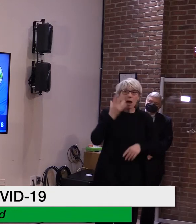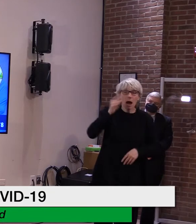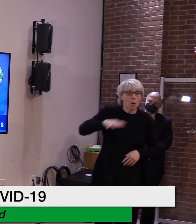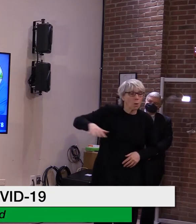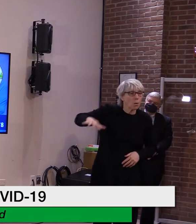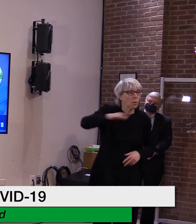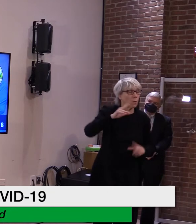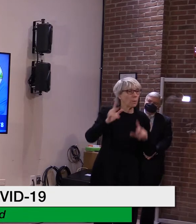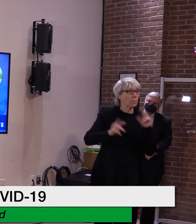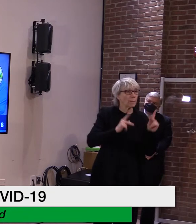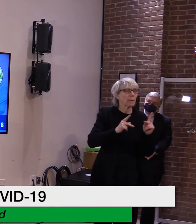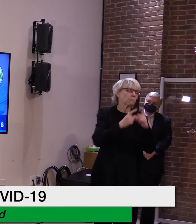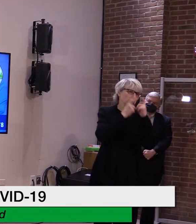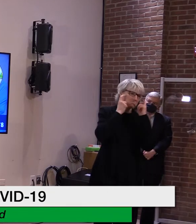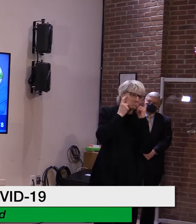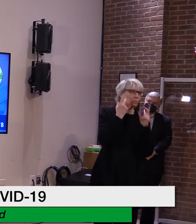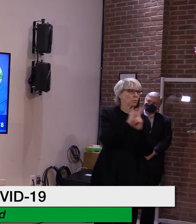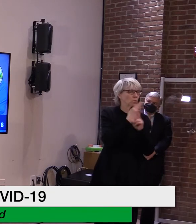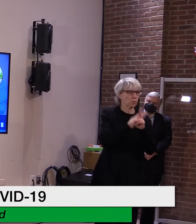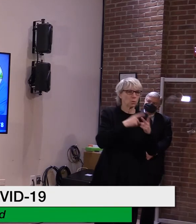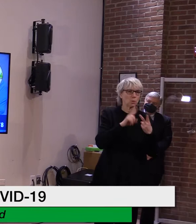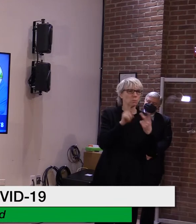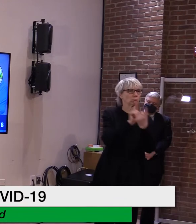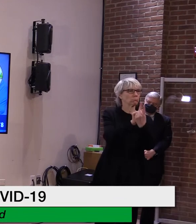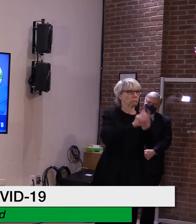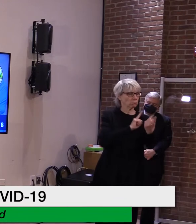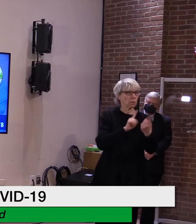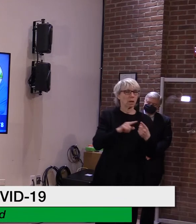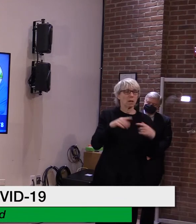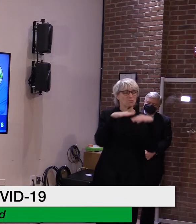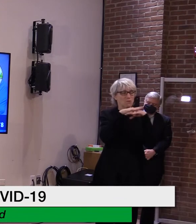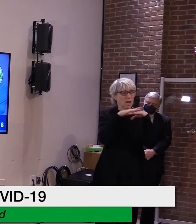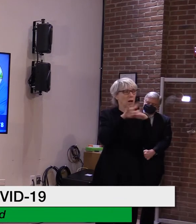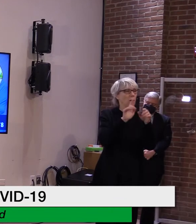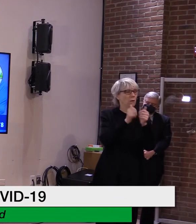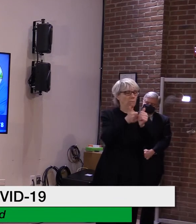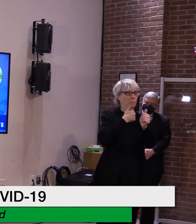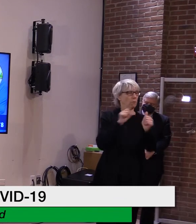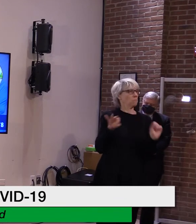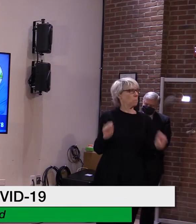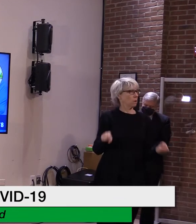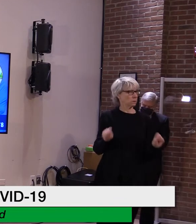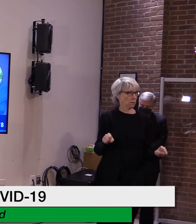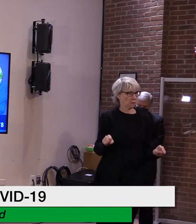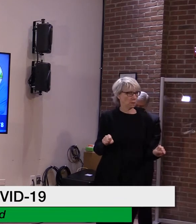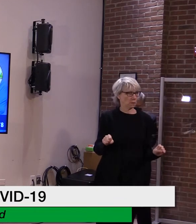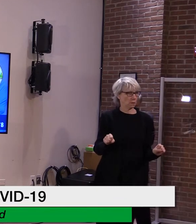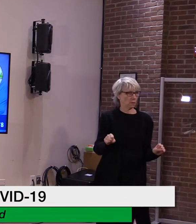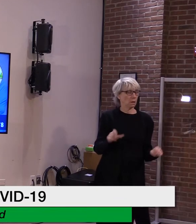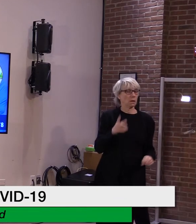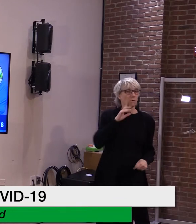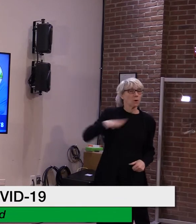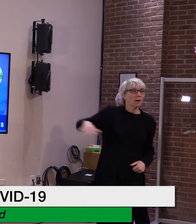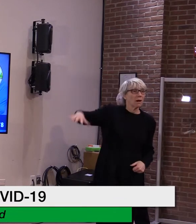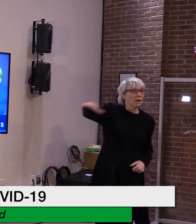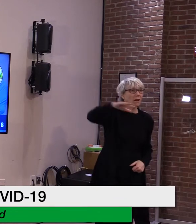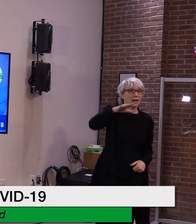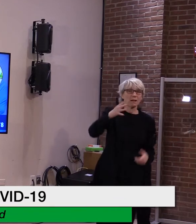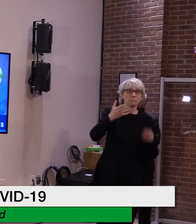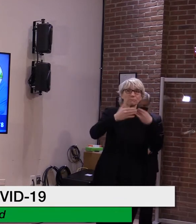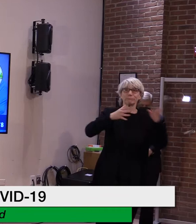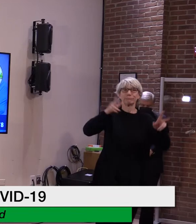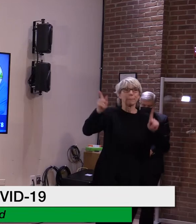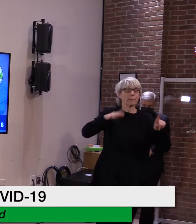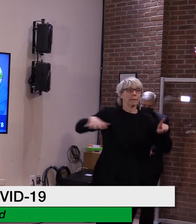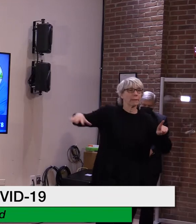staying at least six feet apart, and avoiding crowds whenever you are in public, gathering with unvaccinated